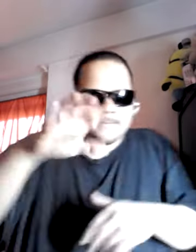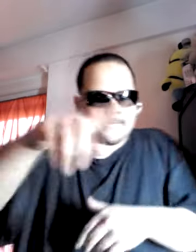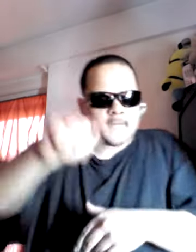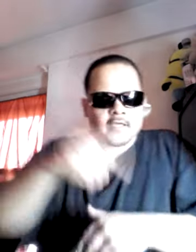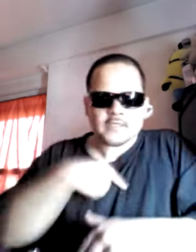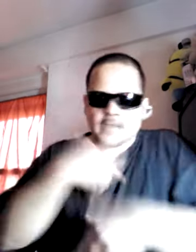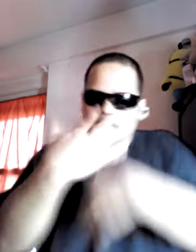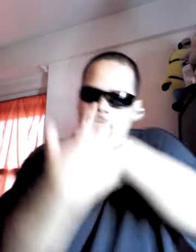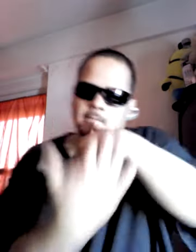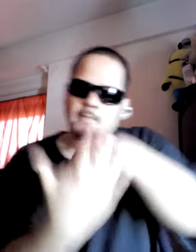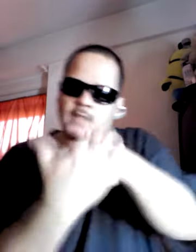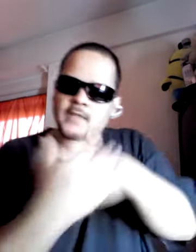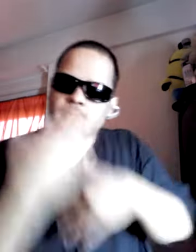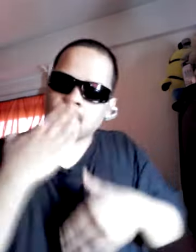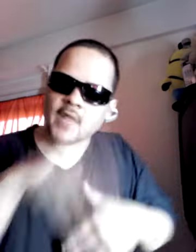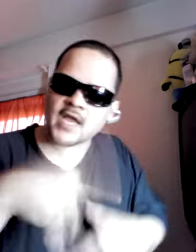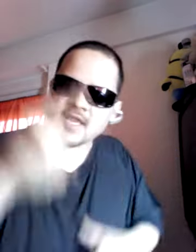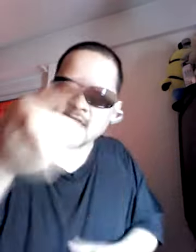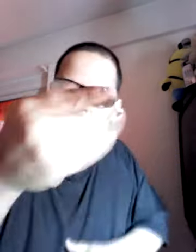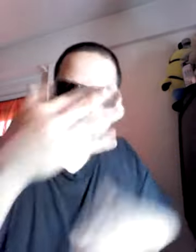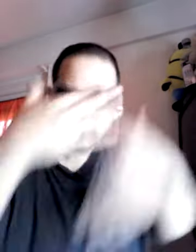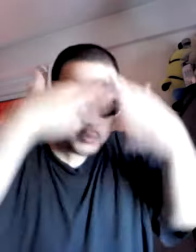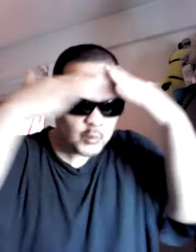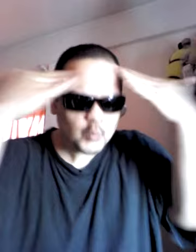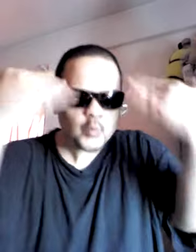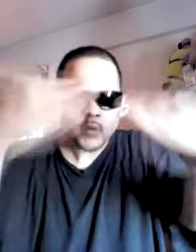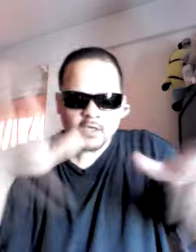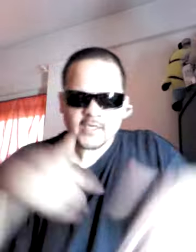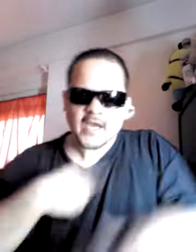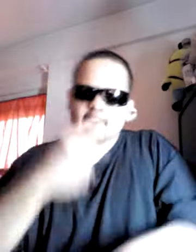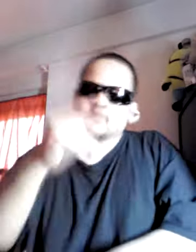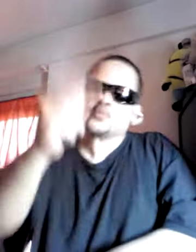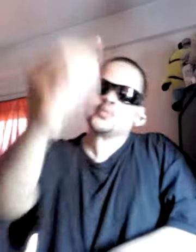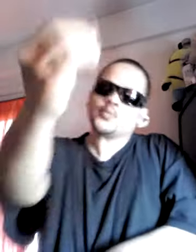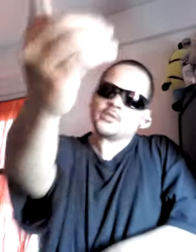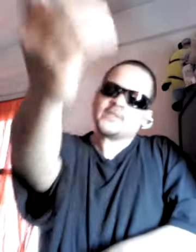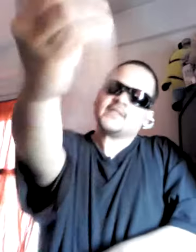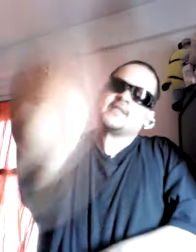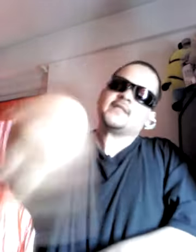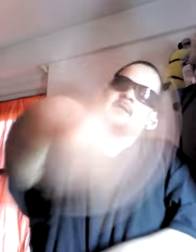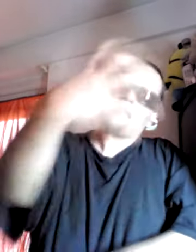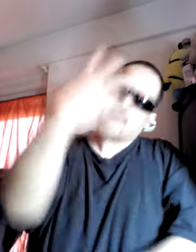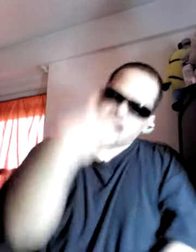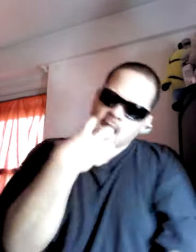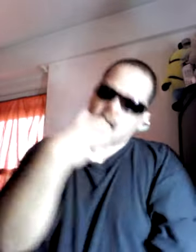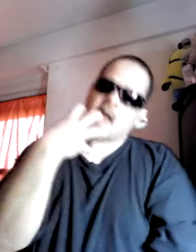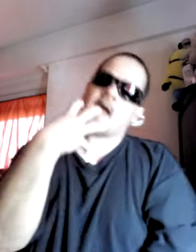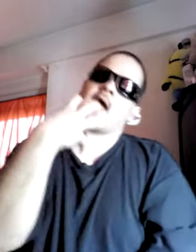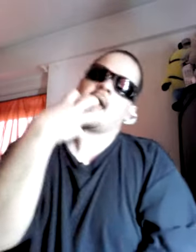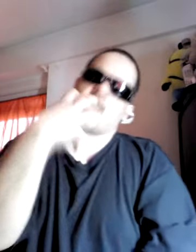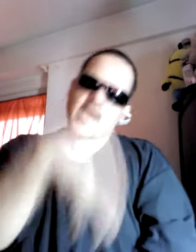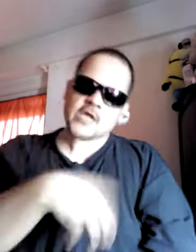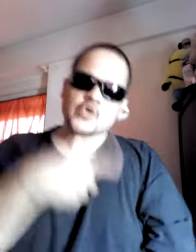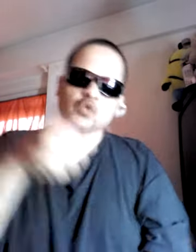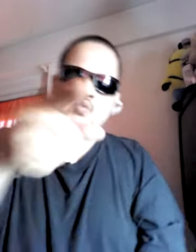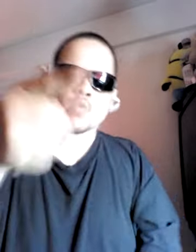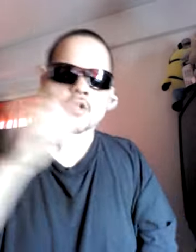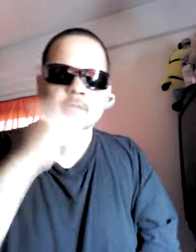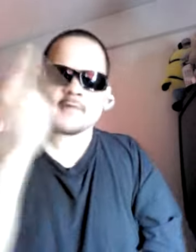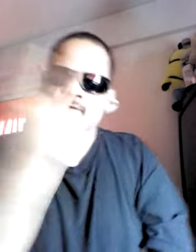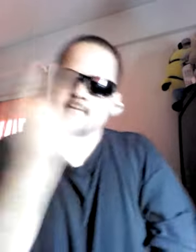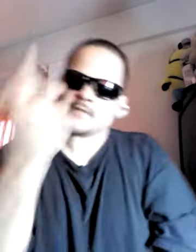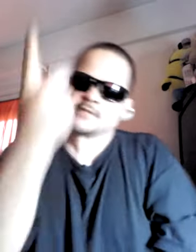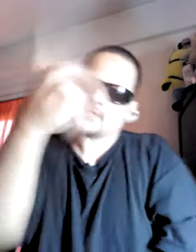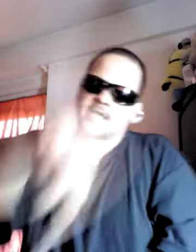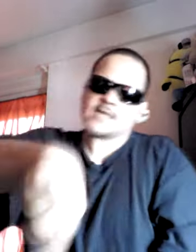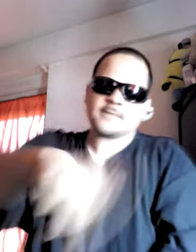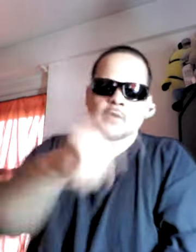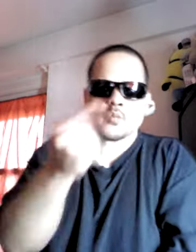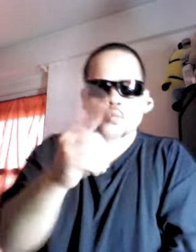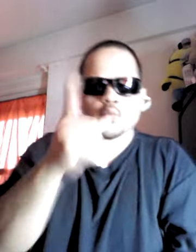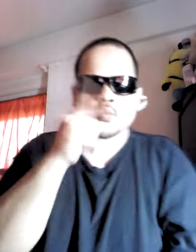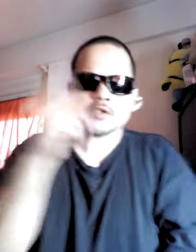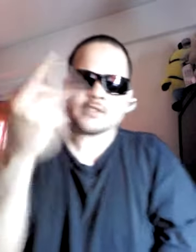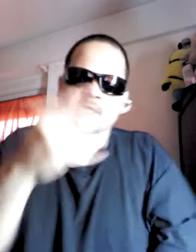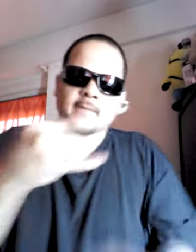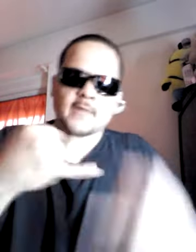bad Well, fuck it, don't sweat it cause I'm bleedin' mad Don't give a damn Of who's in the line of fire Grab the K